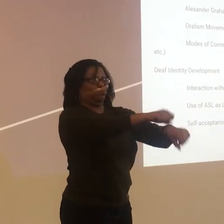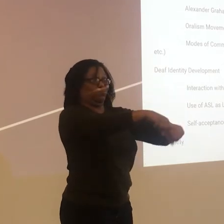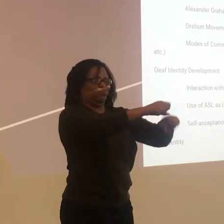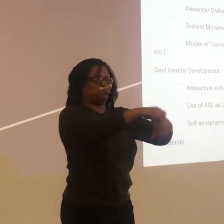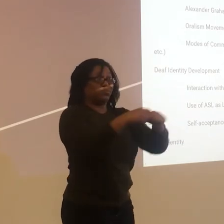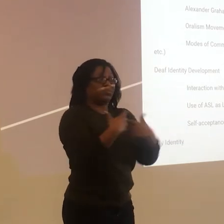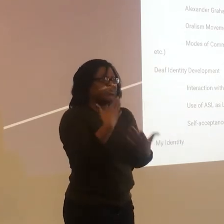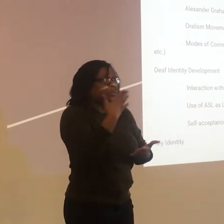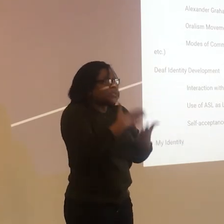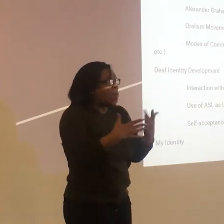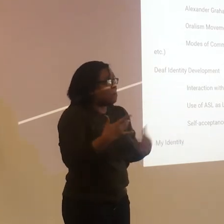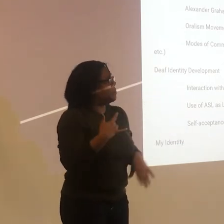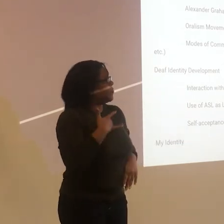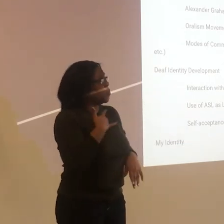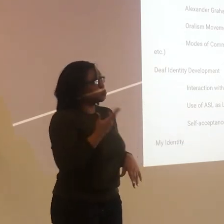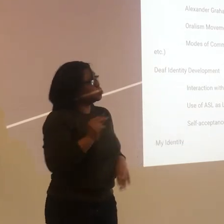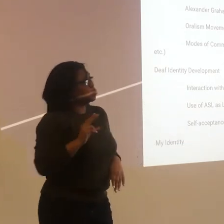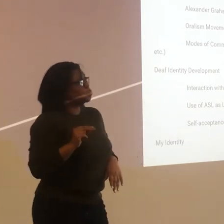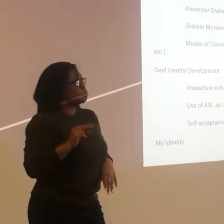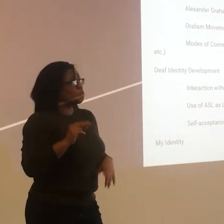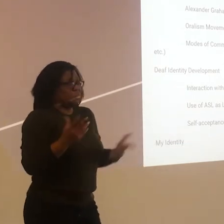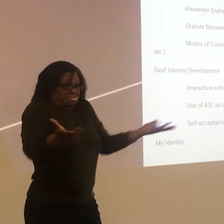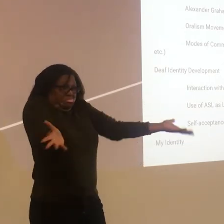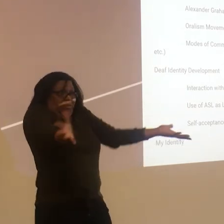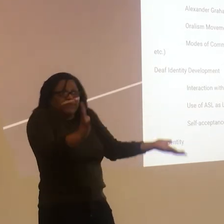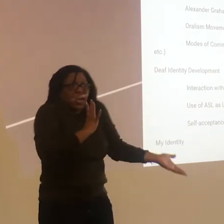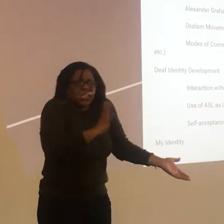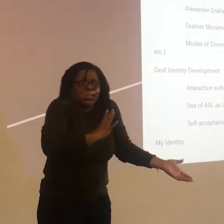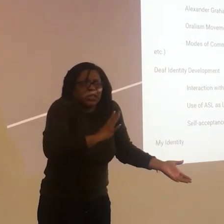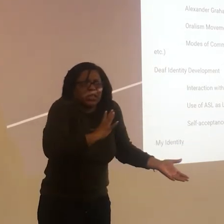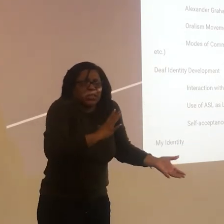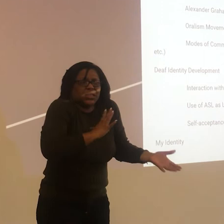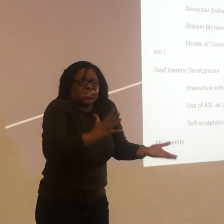We're proud of our culture. But some people aren't. And that's okay.